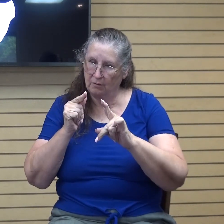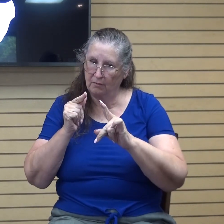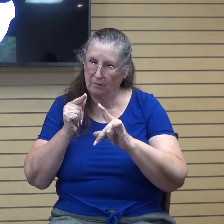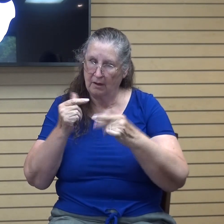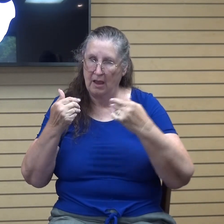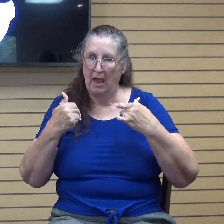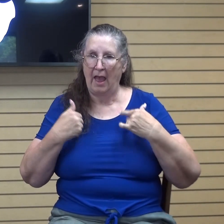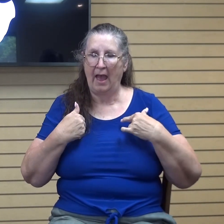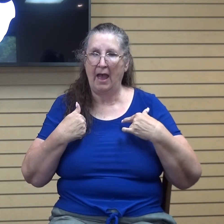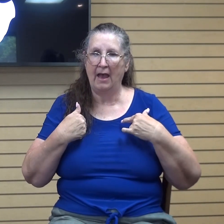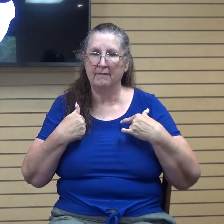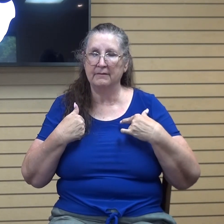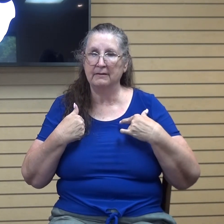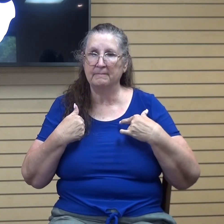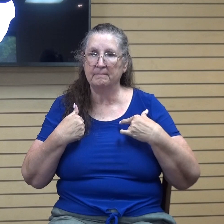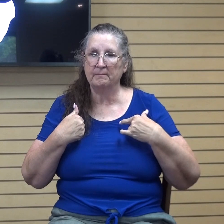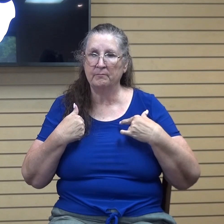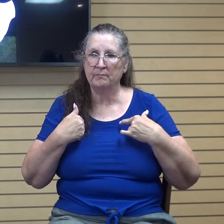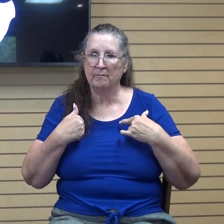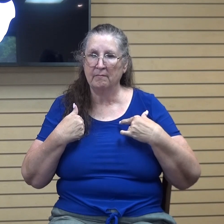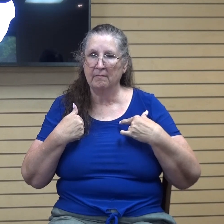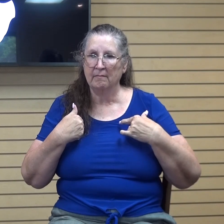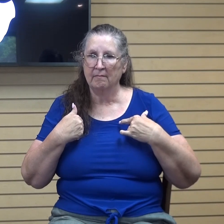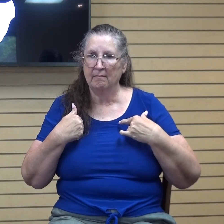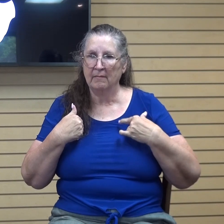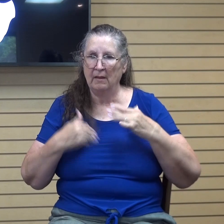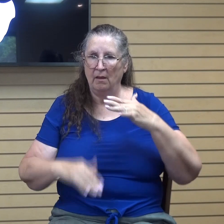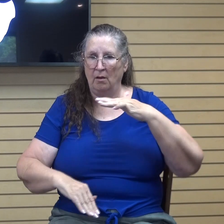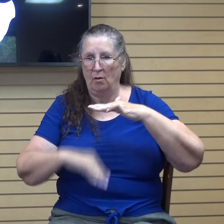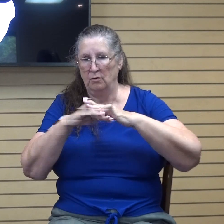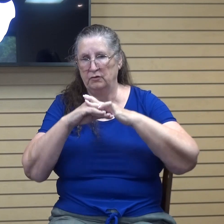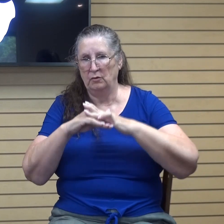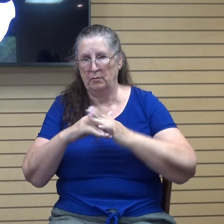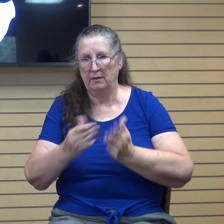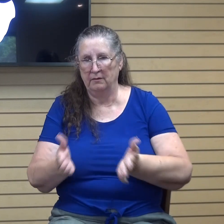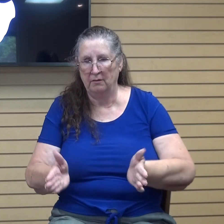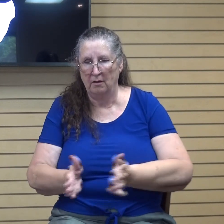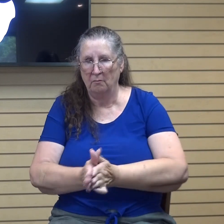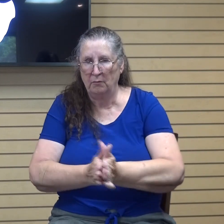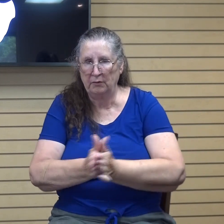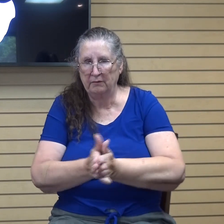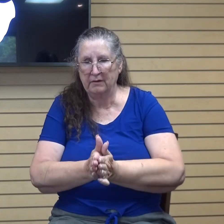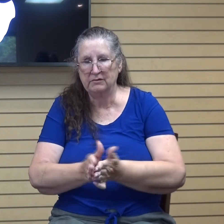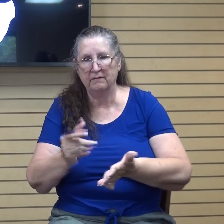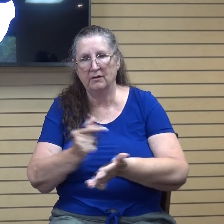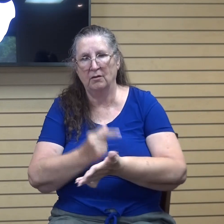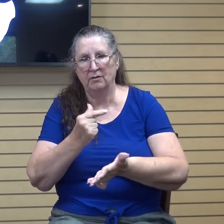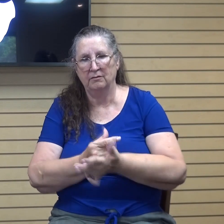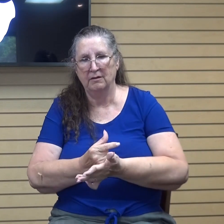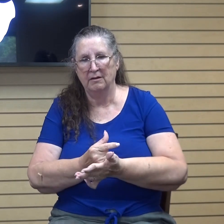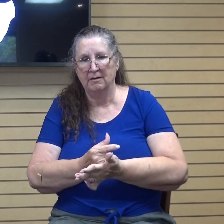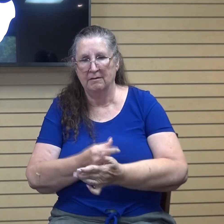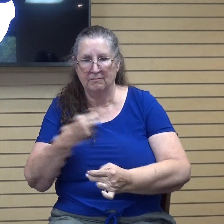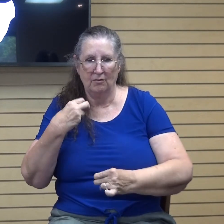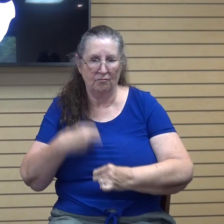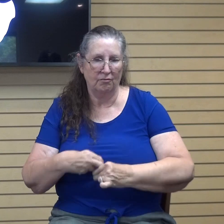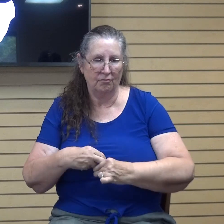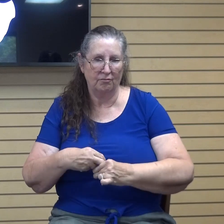the ultimate motivation of the gospel. We can hit those rough patches when a family member dies and,